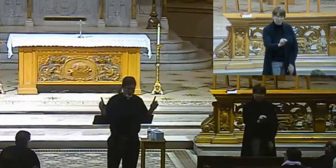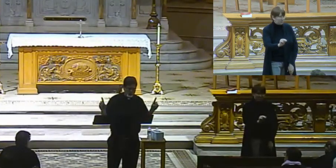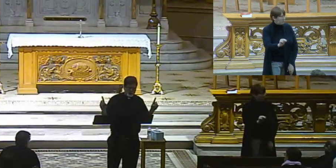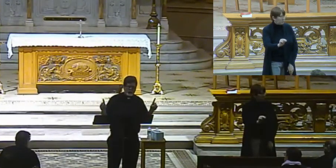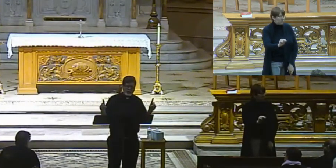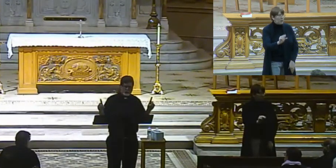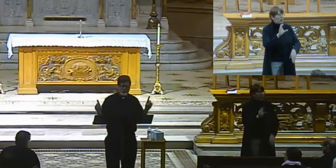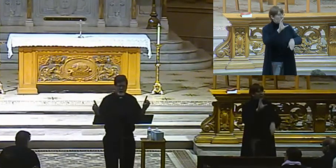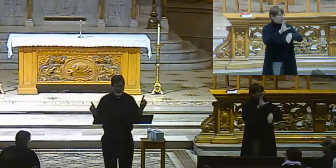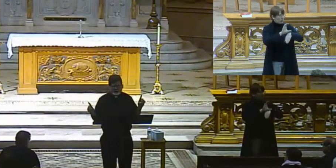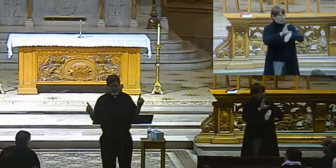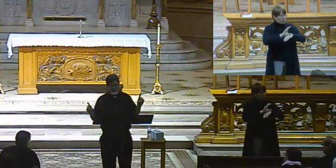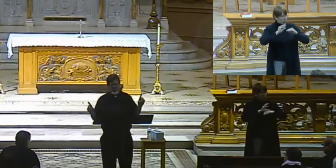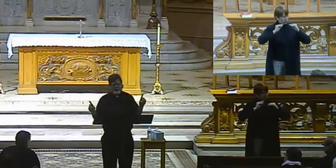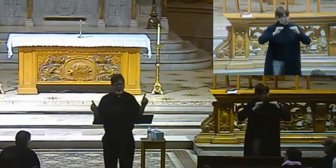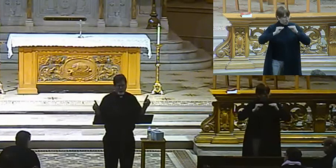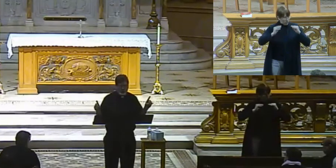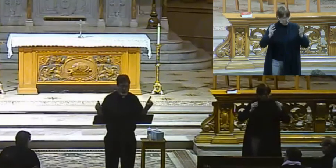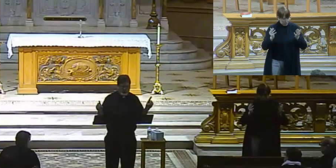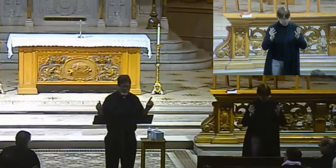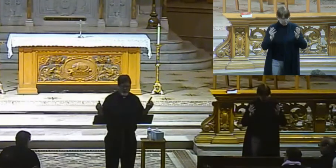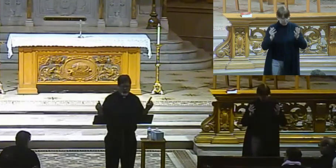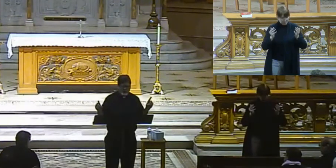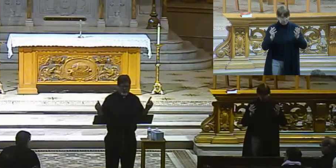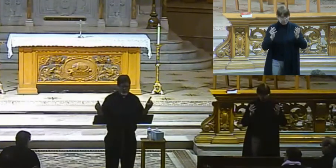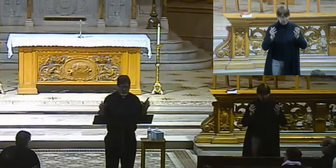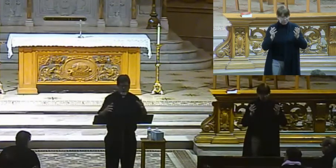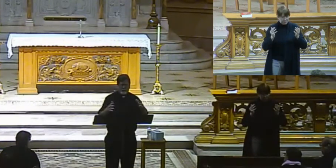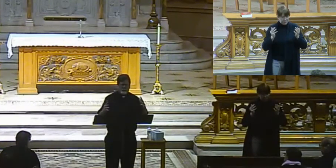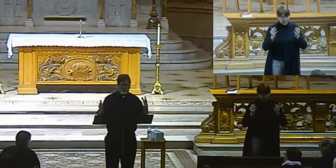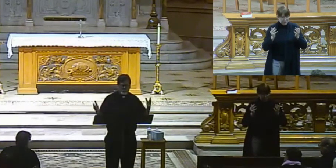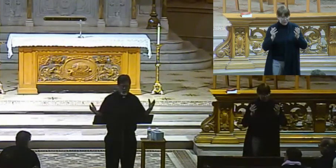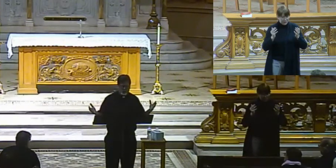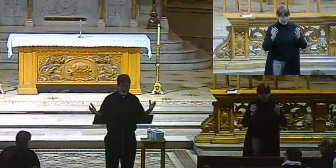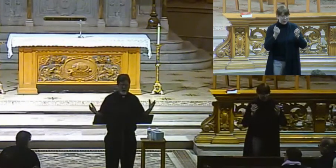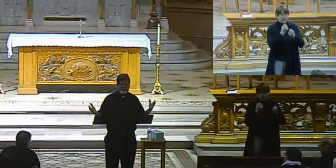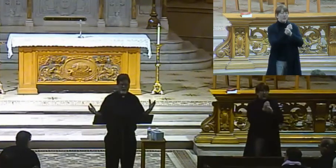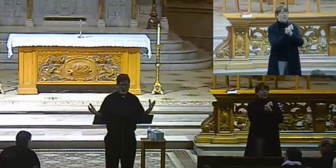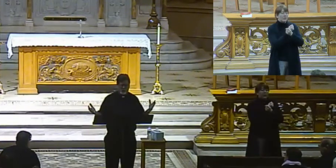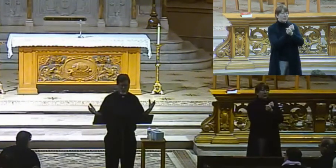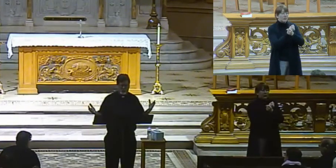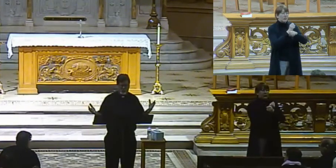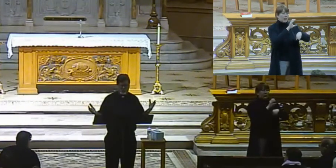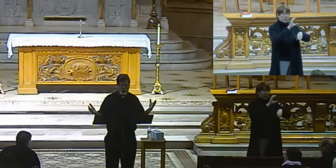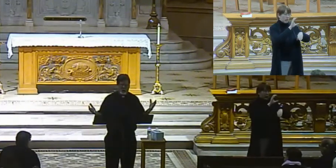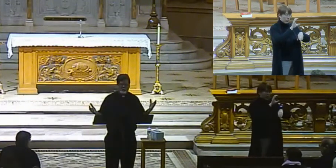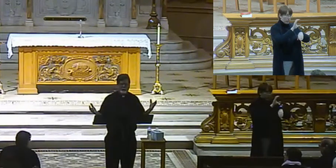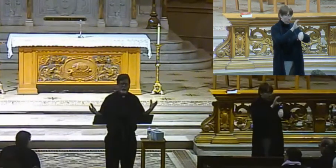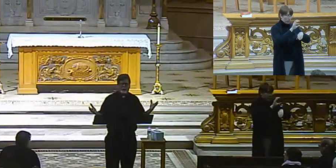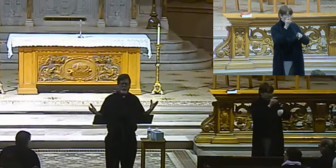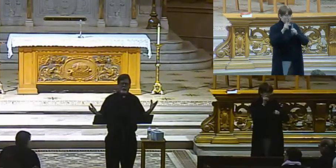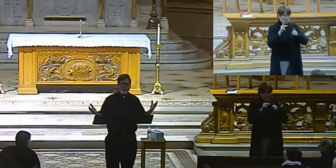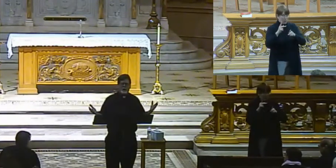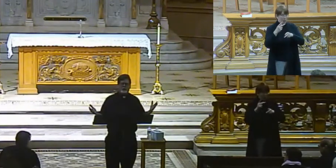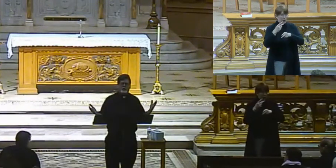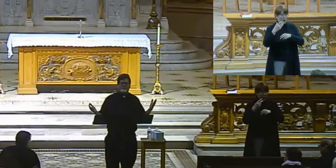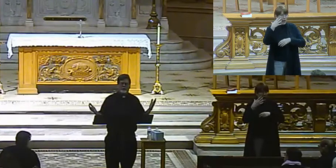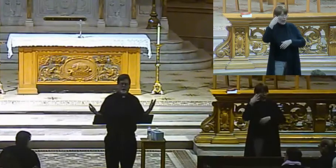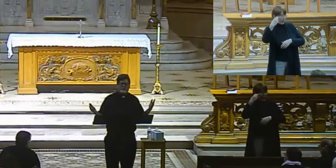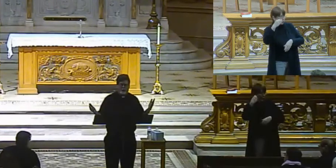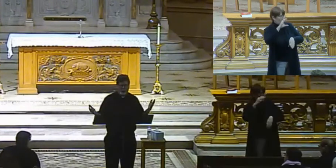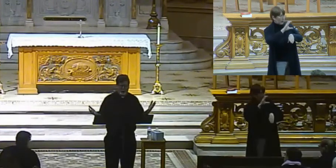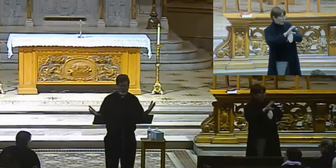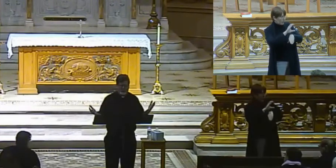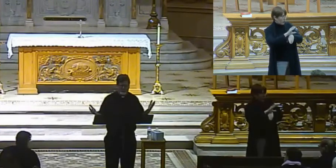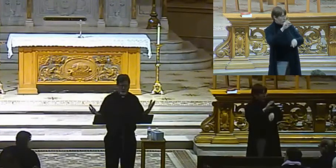The church teaches that there is no salvation outside of the church, but that there are ways of